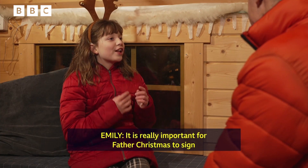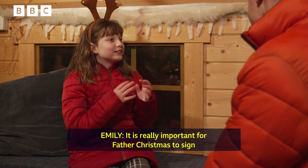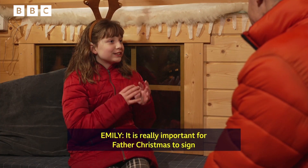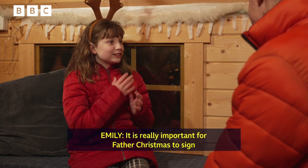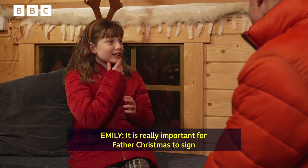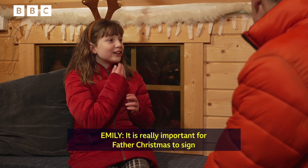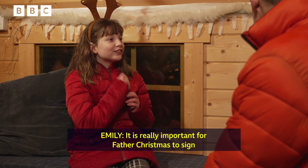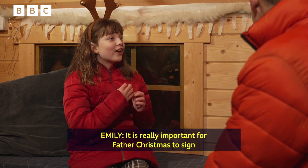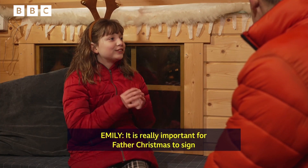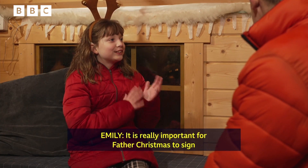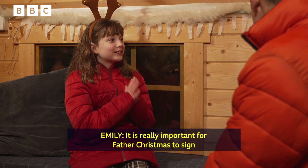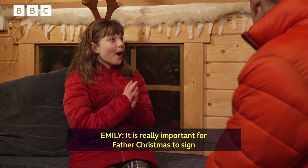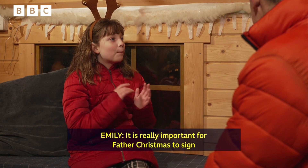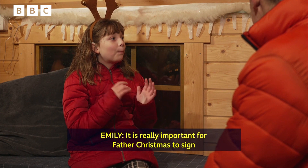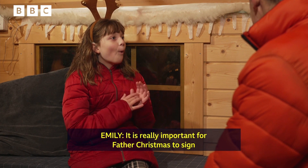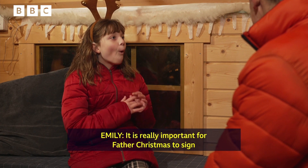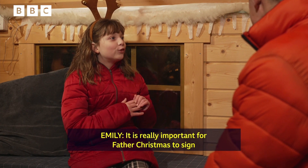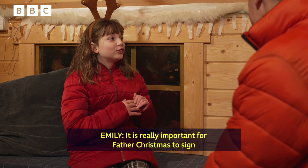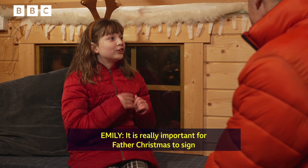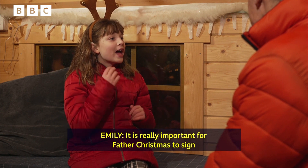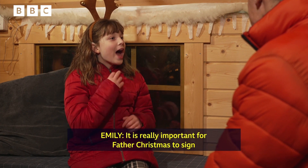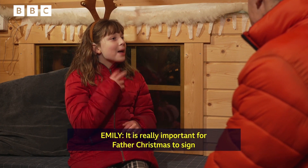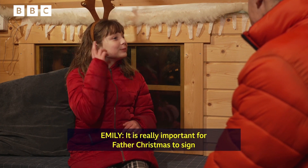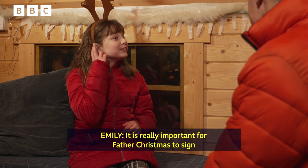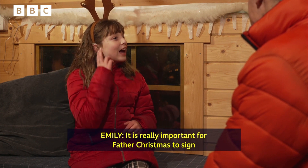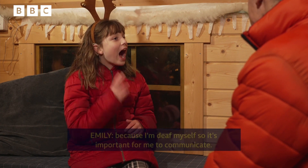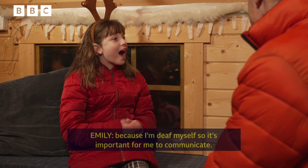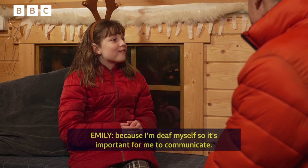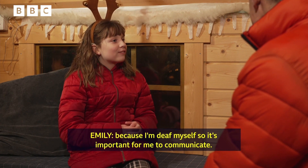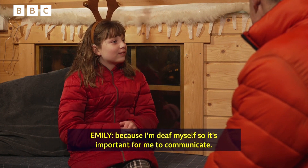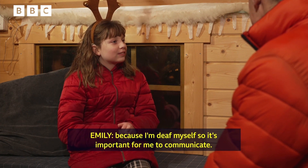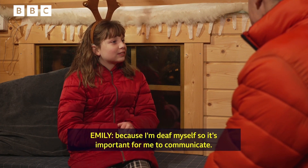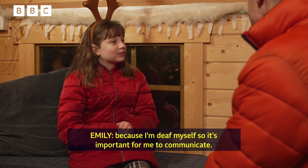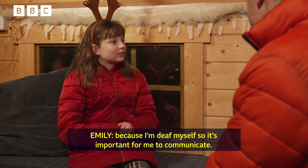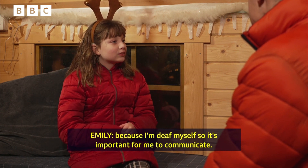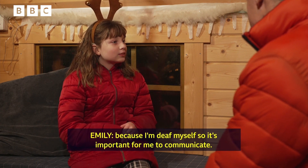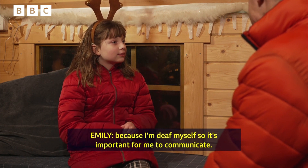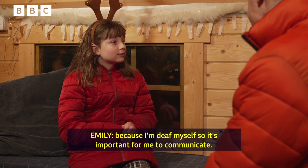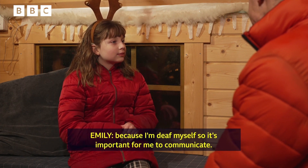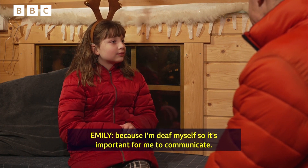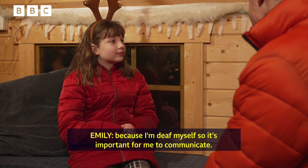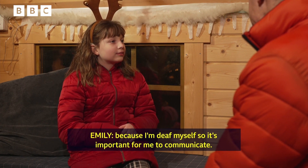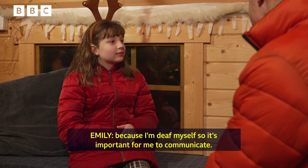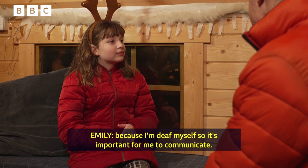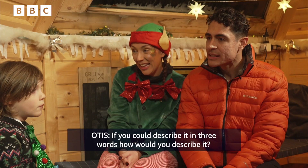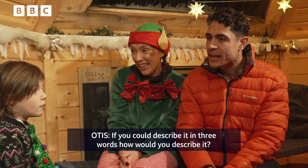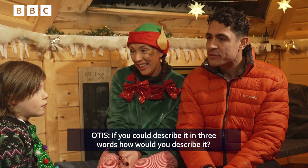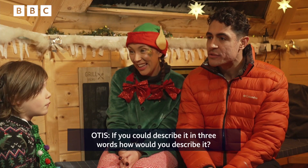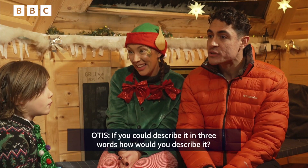It is really important for Father Christmas to sign, because I'm deaf myself, so it's important to communicate. If you